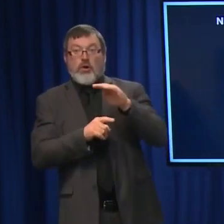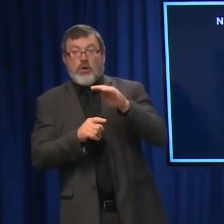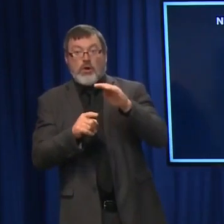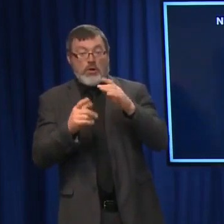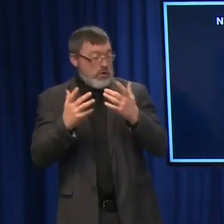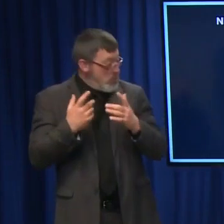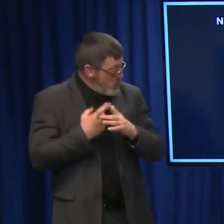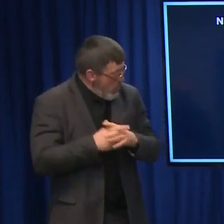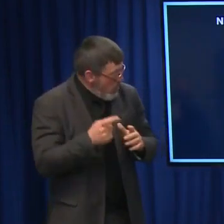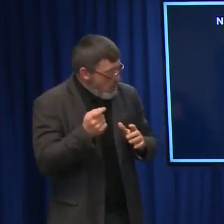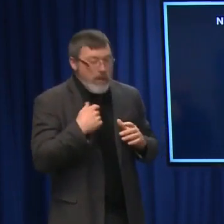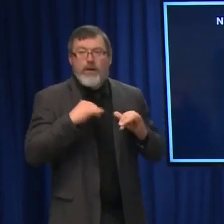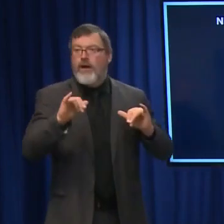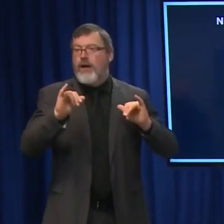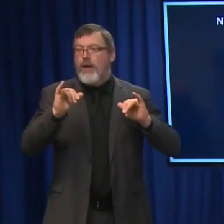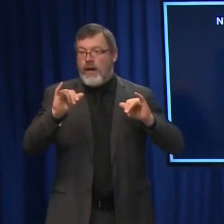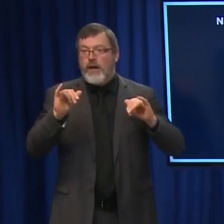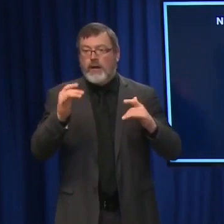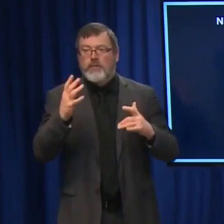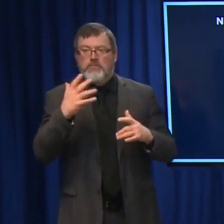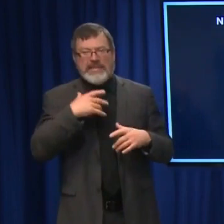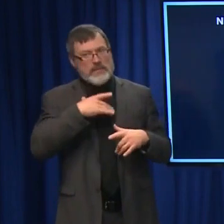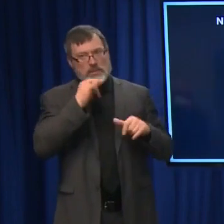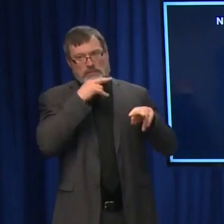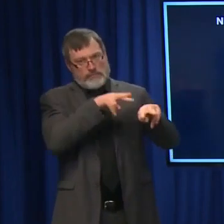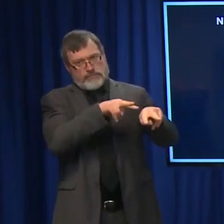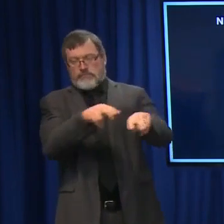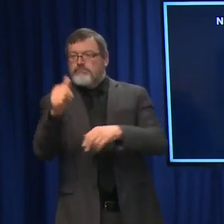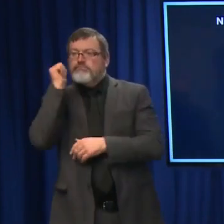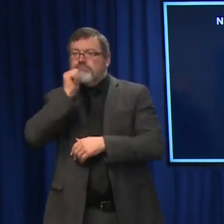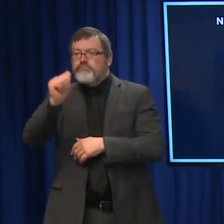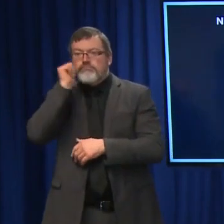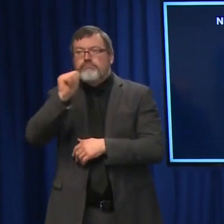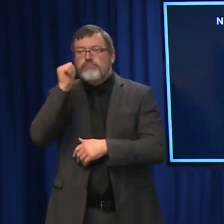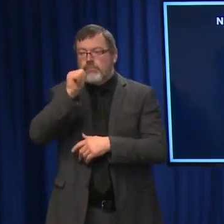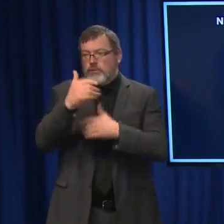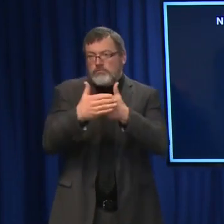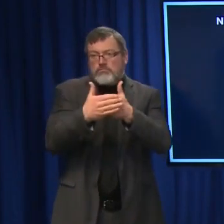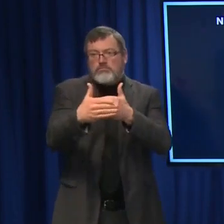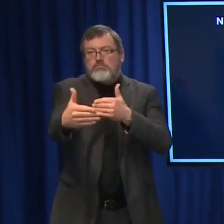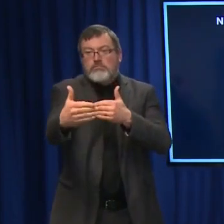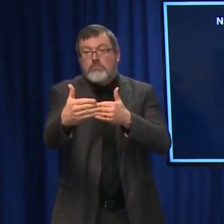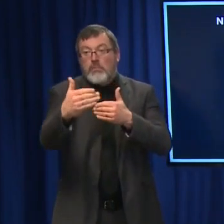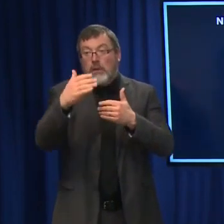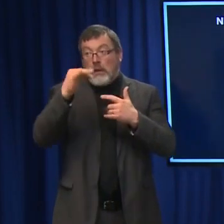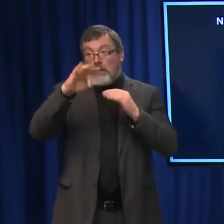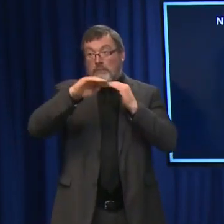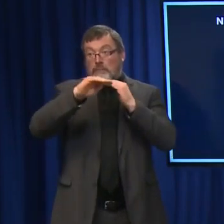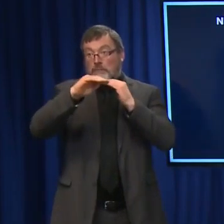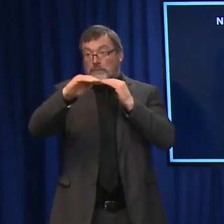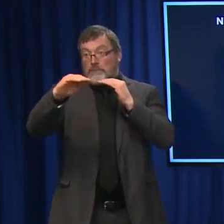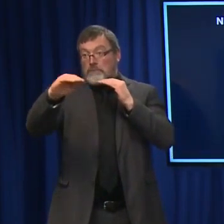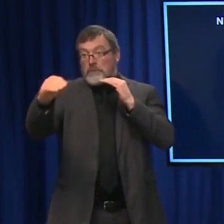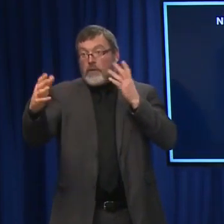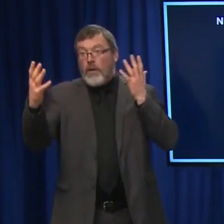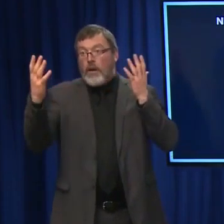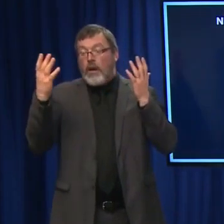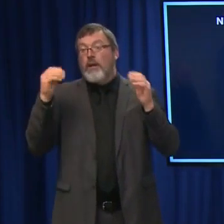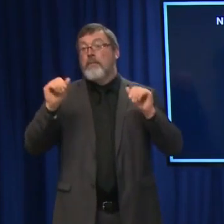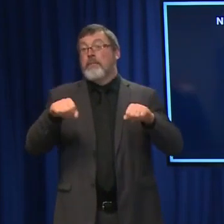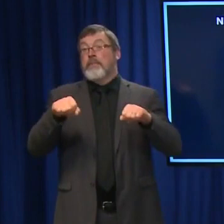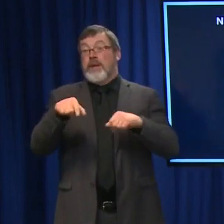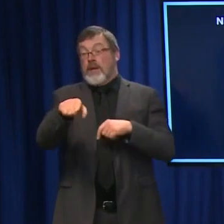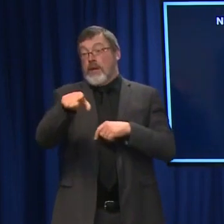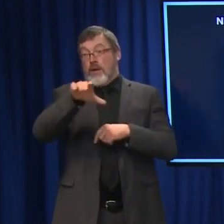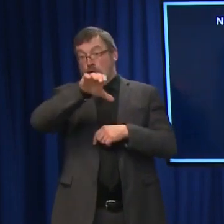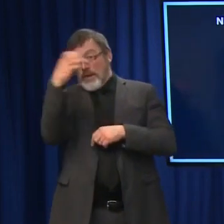we monitor day by day. But over the past couple of weeks, we seem to have kind of hit a bit of a plateau. We still may see a spike after the holidays. I suspect that